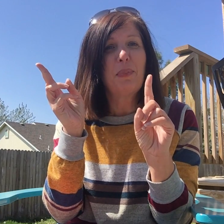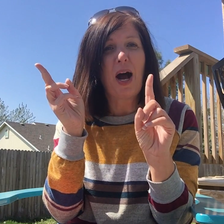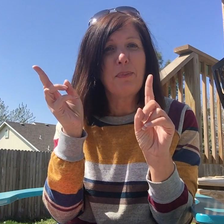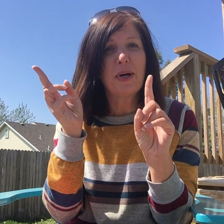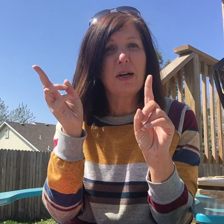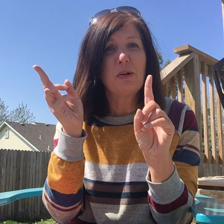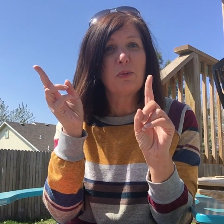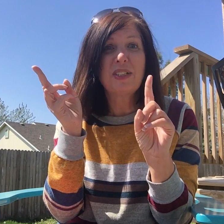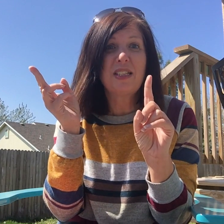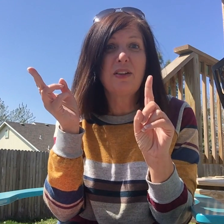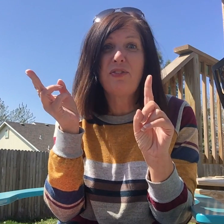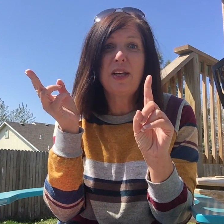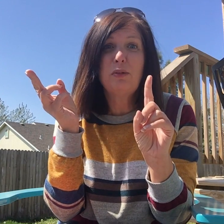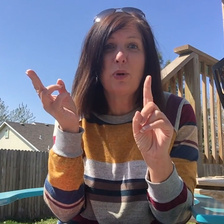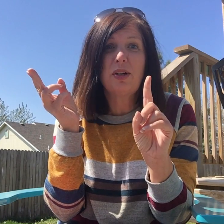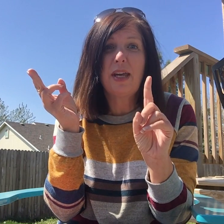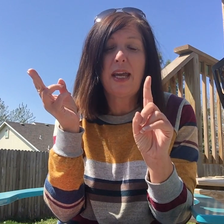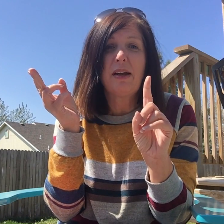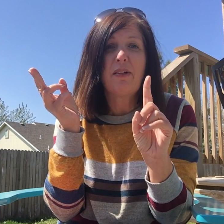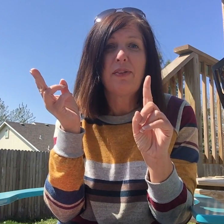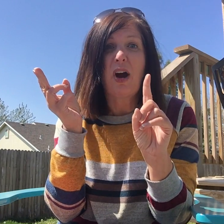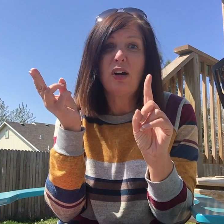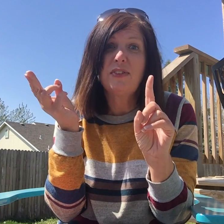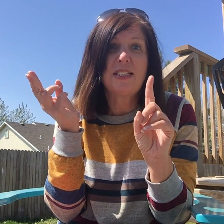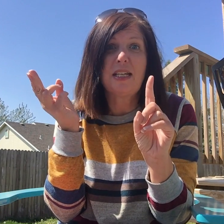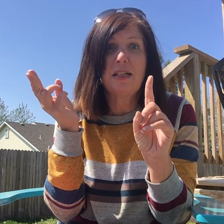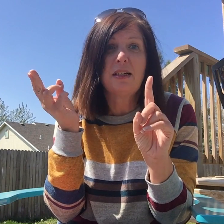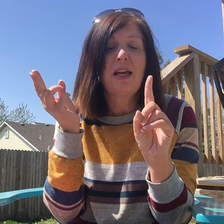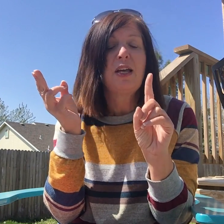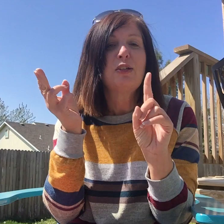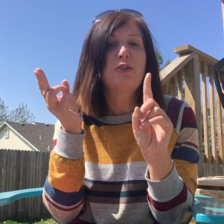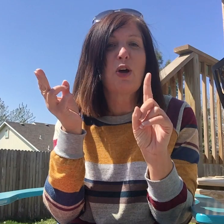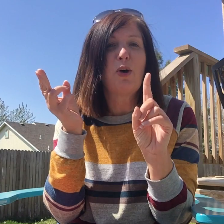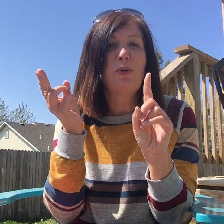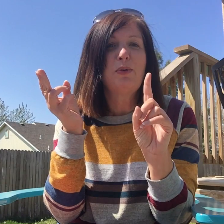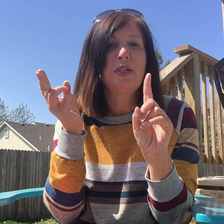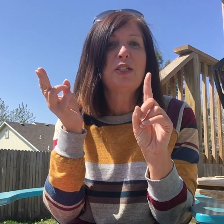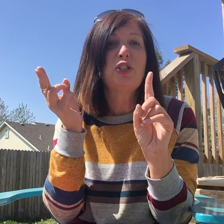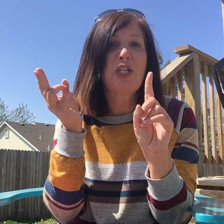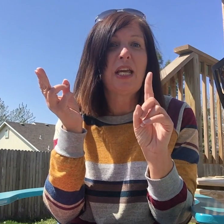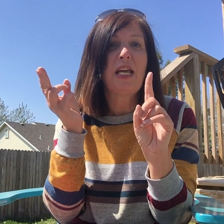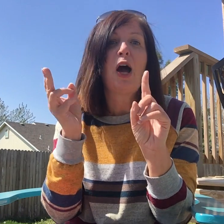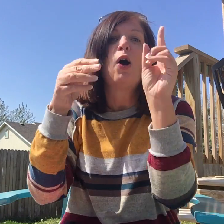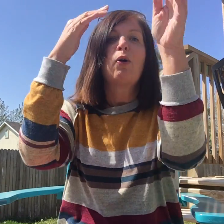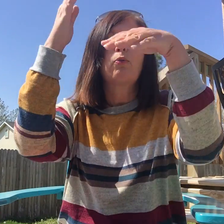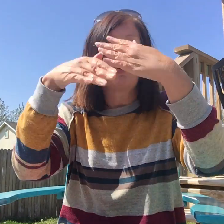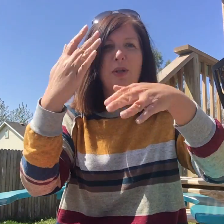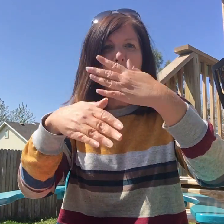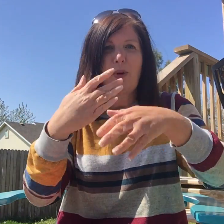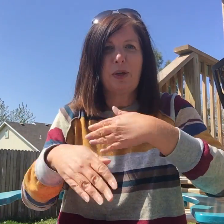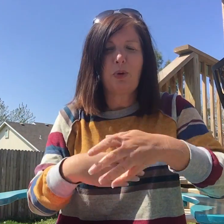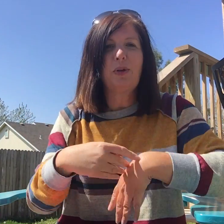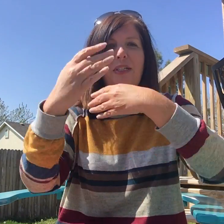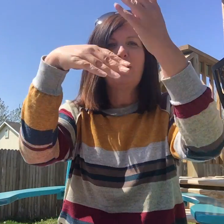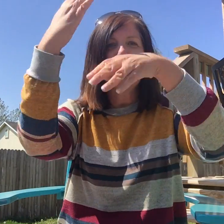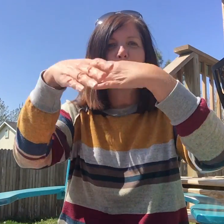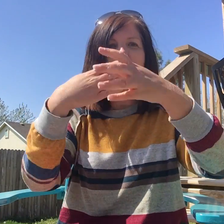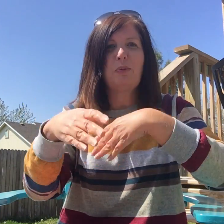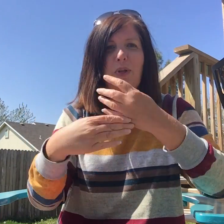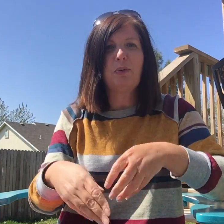Papa was in the field working harvesting so she roly-roly-roly did she really really